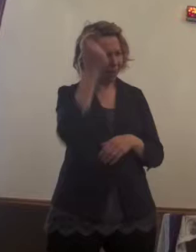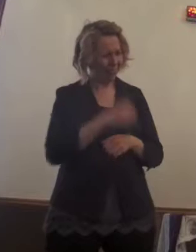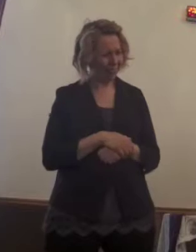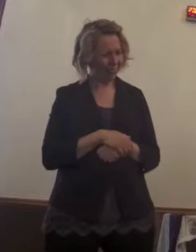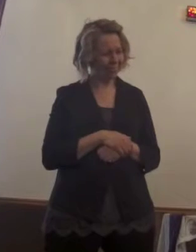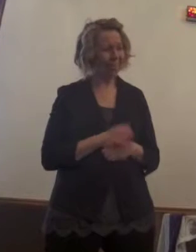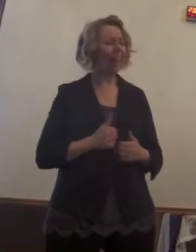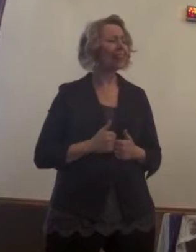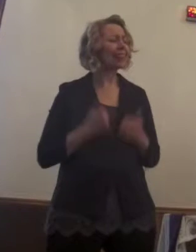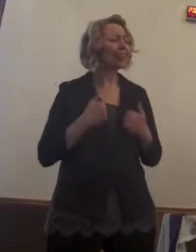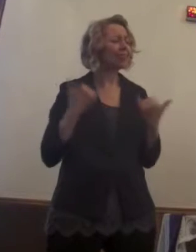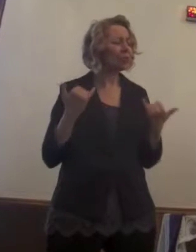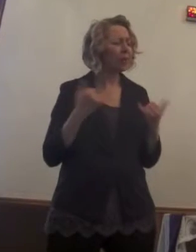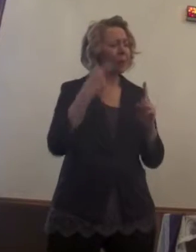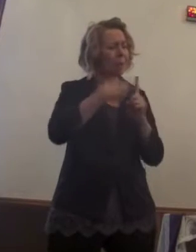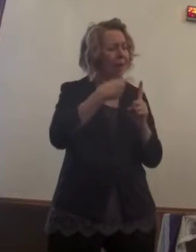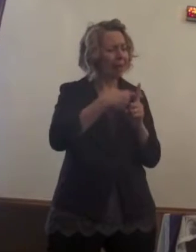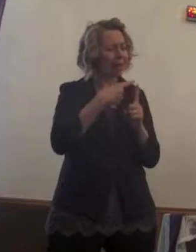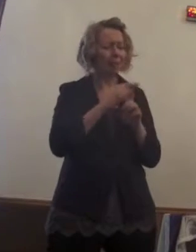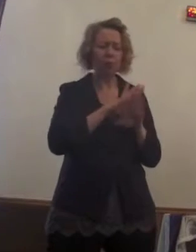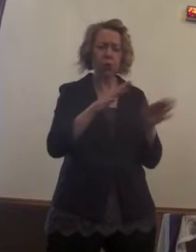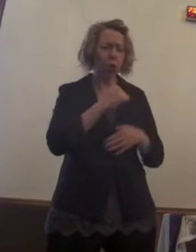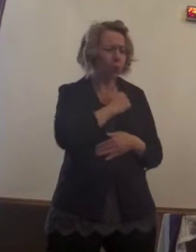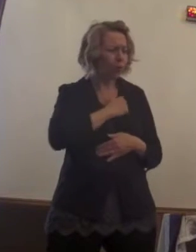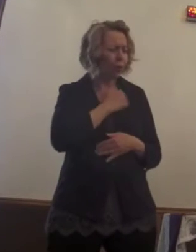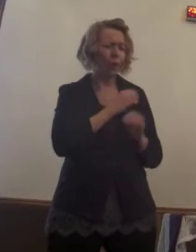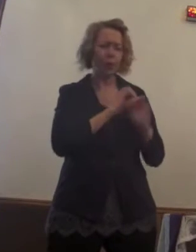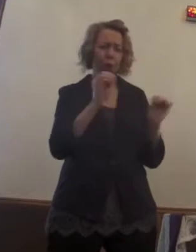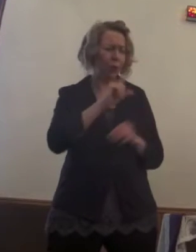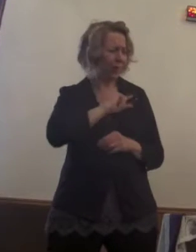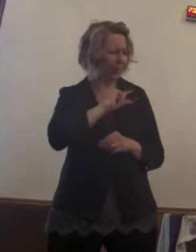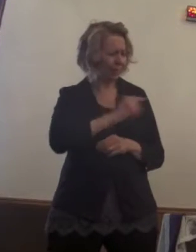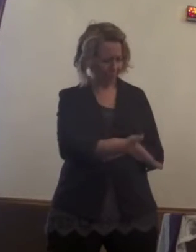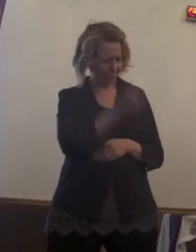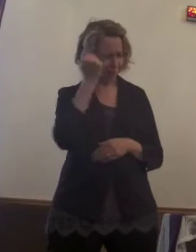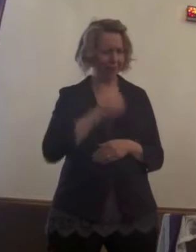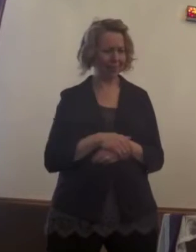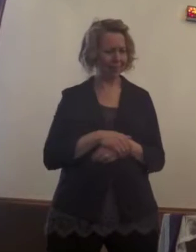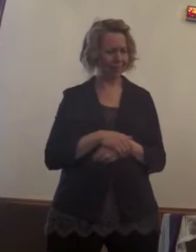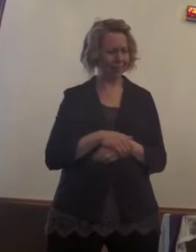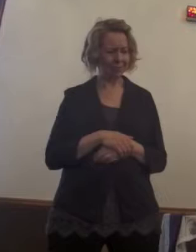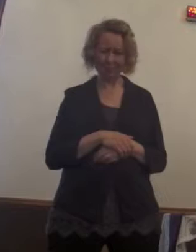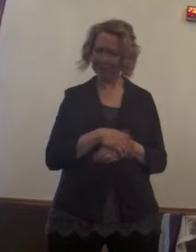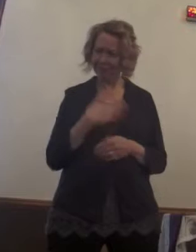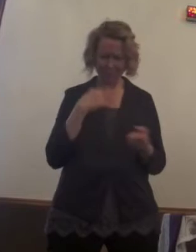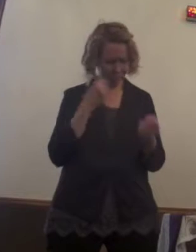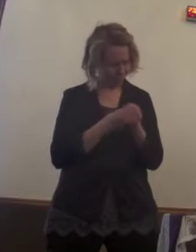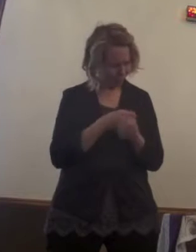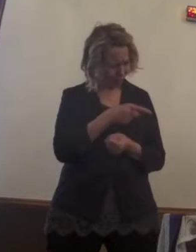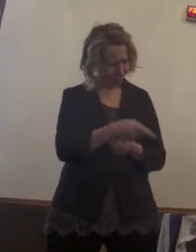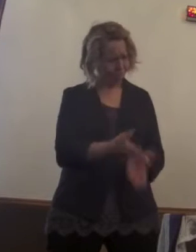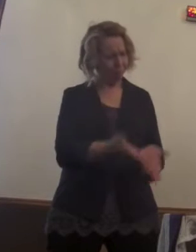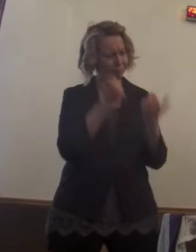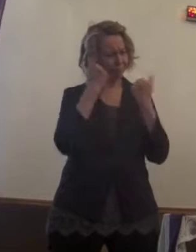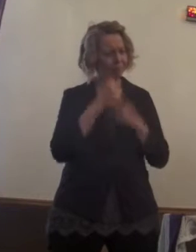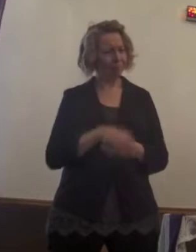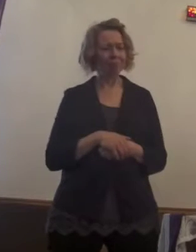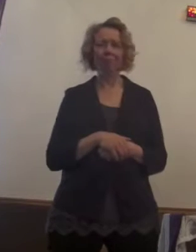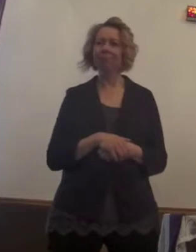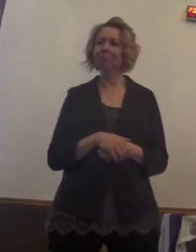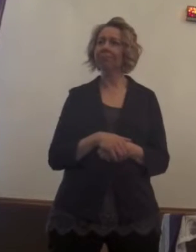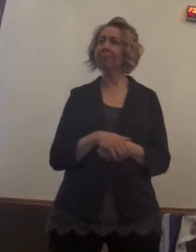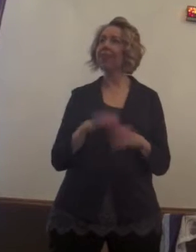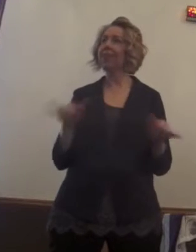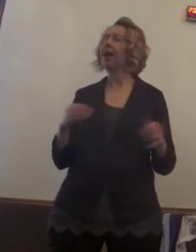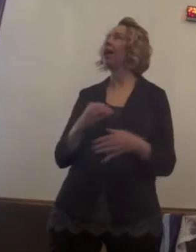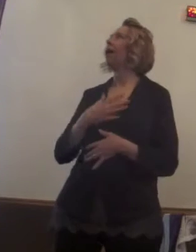Live the day. Make it good. Don't have any regrets. All is good. Our lives move forward